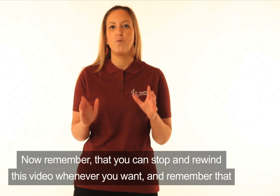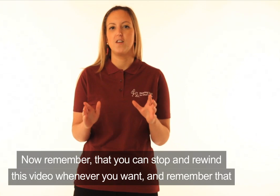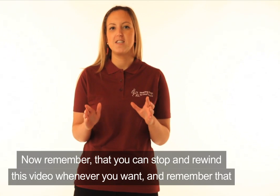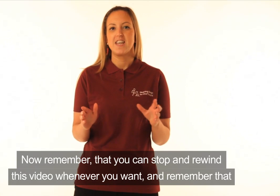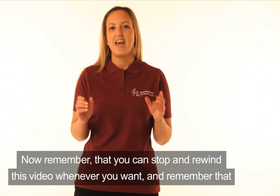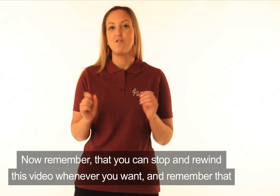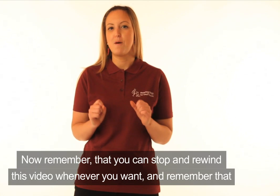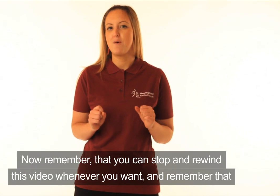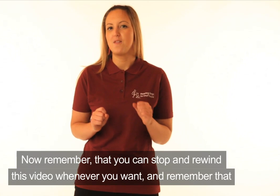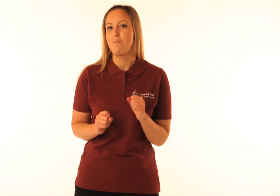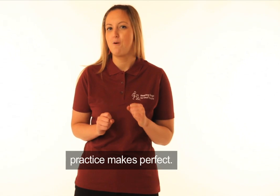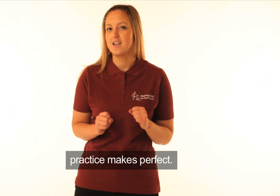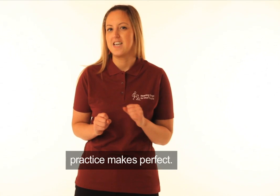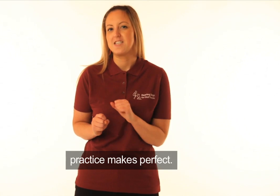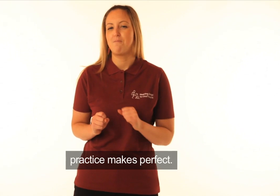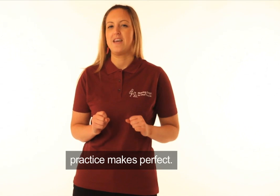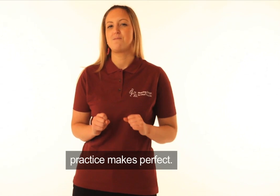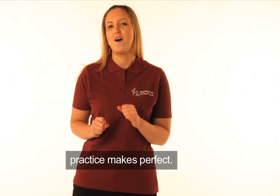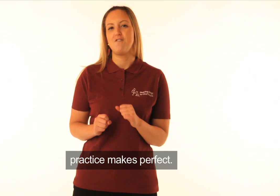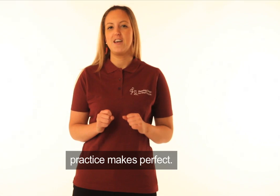want. And remember that practice makes perfect.